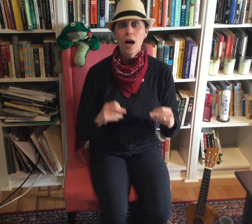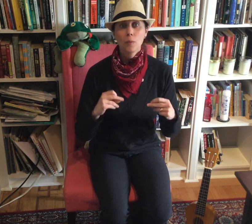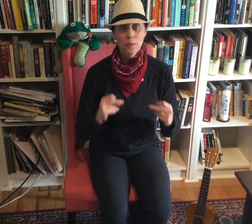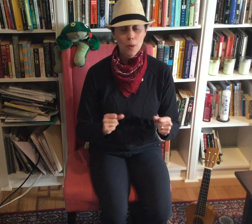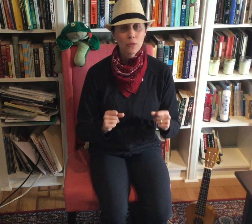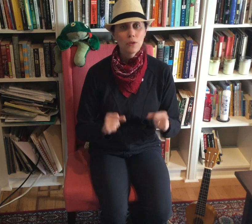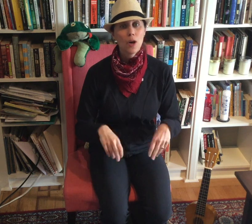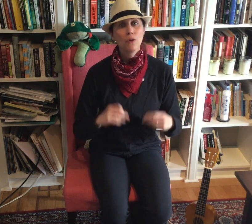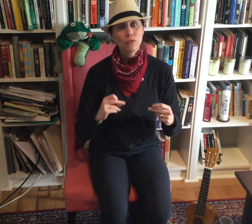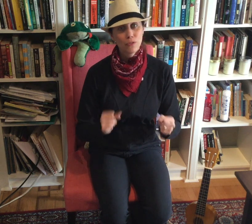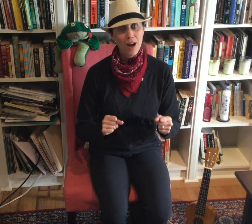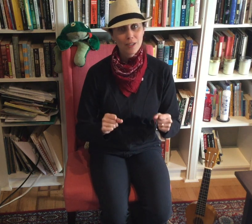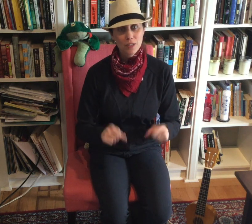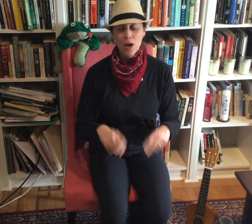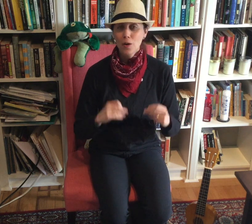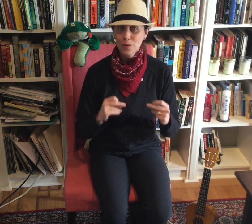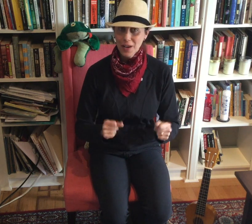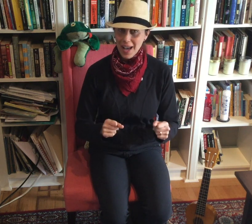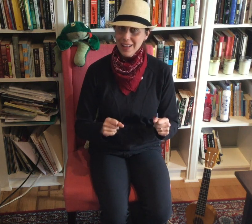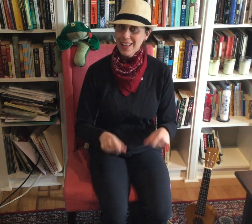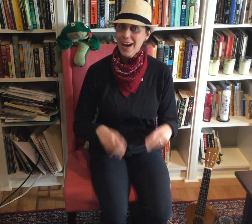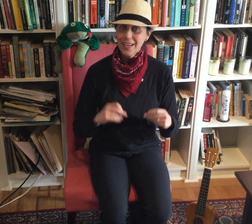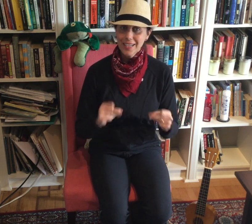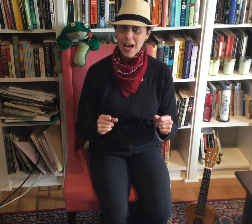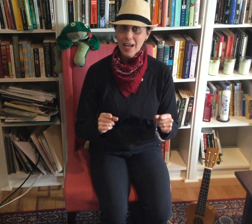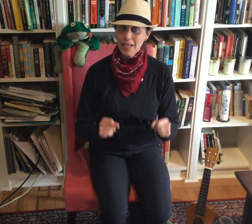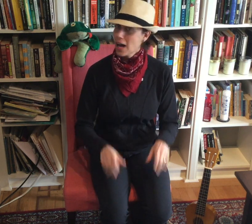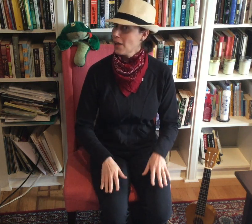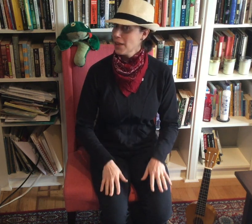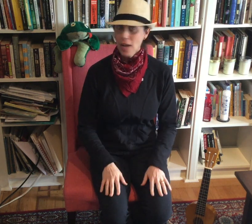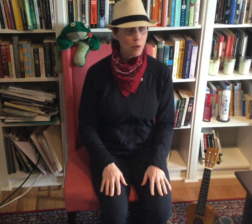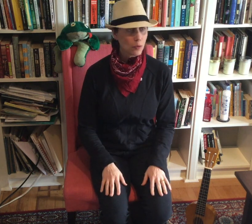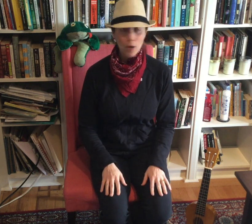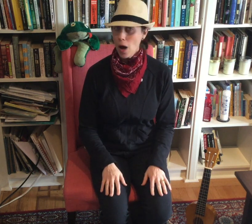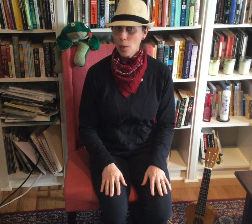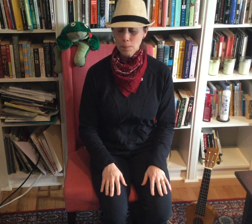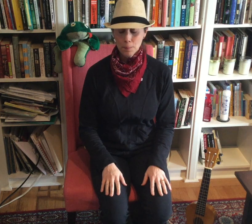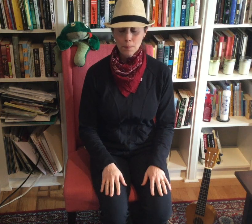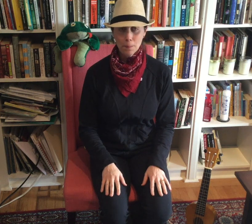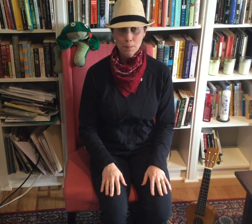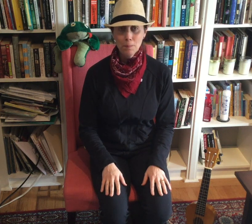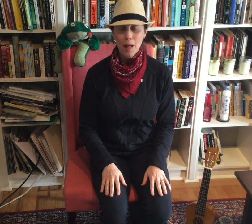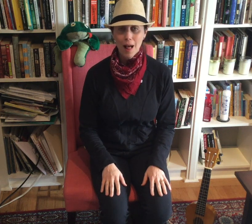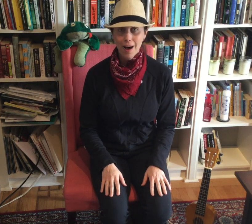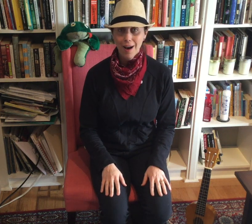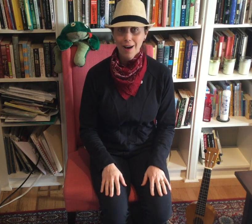-da we both know frogs go la-dee-da-dee-da they don't go mm-hmm ah